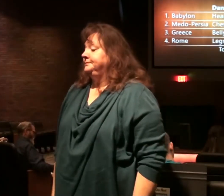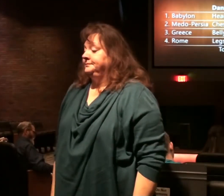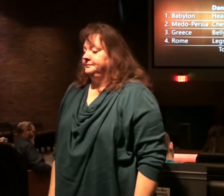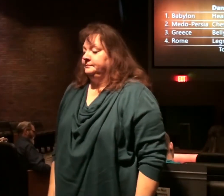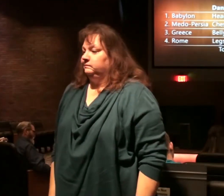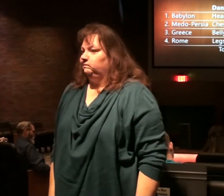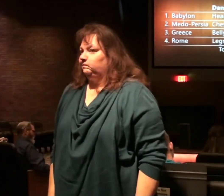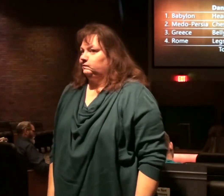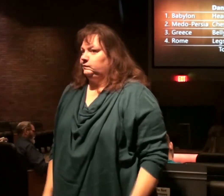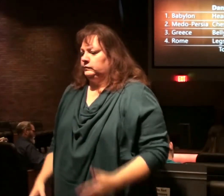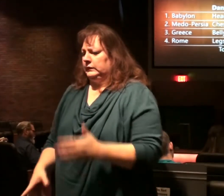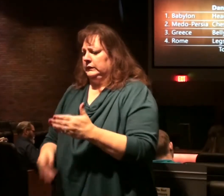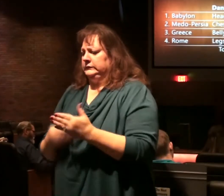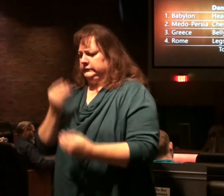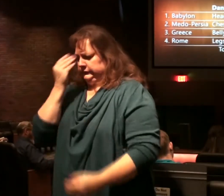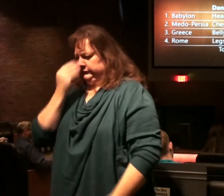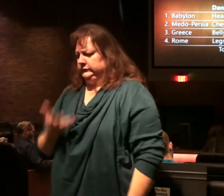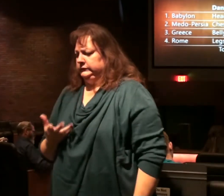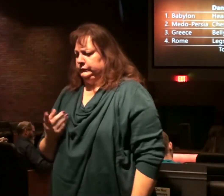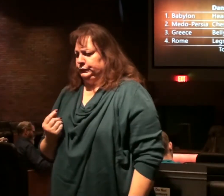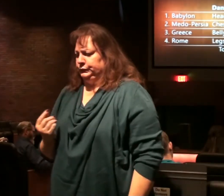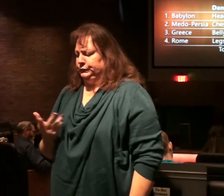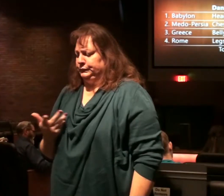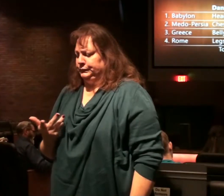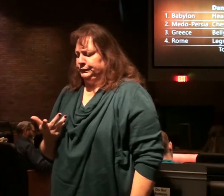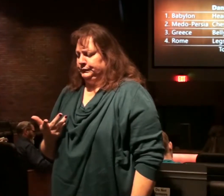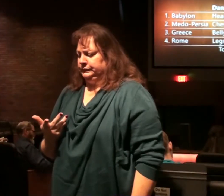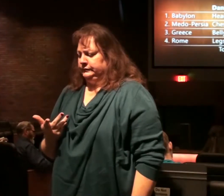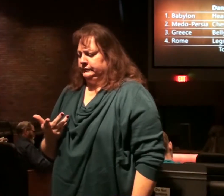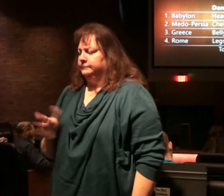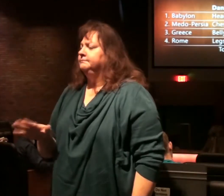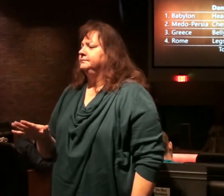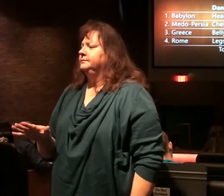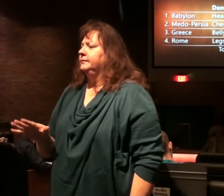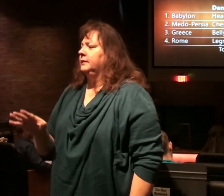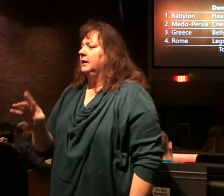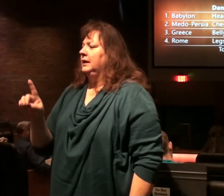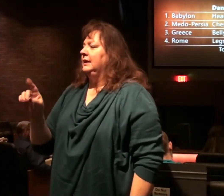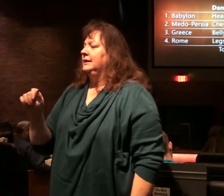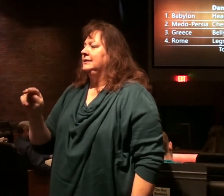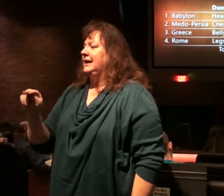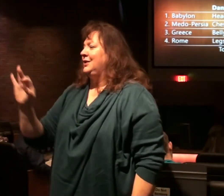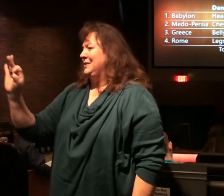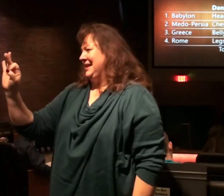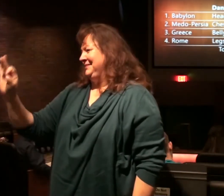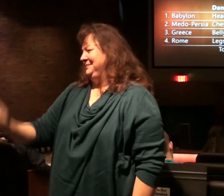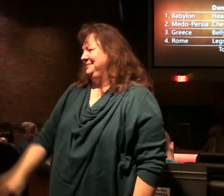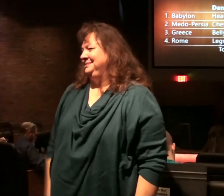Let me see if there's anything else I want you to do. Well, you're here. Come over to chapter 9.